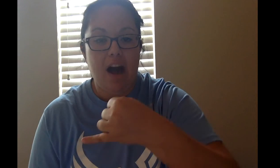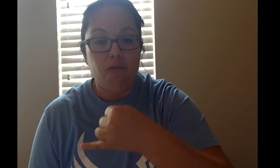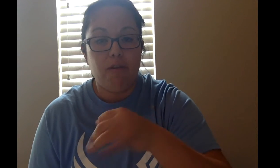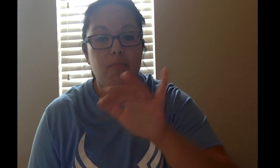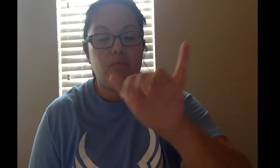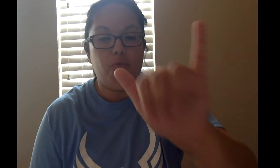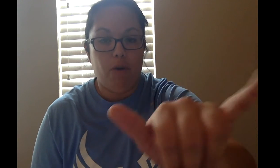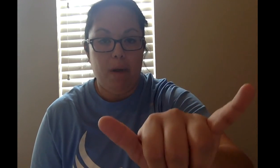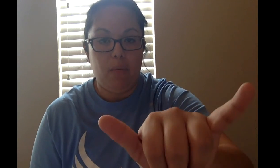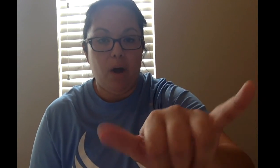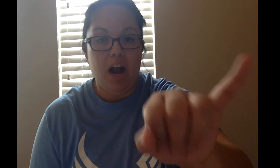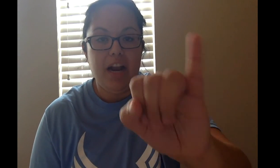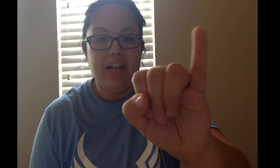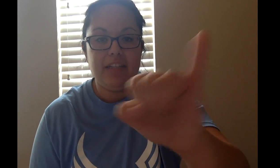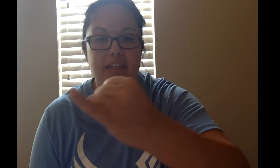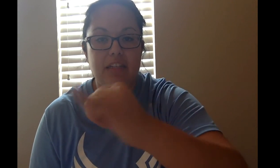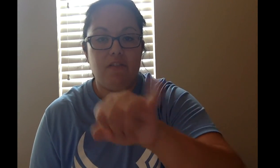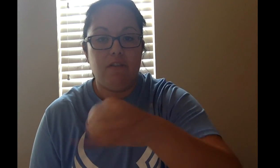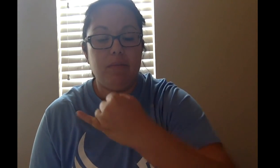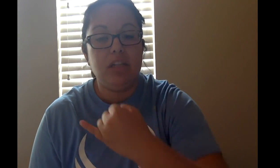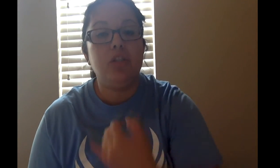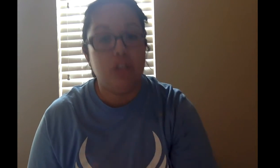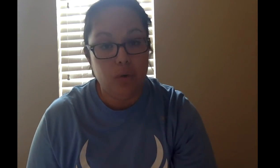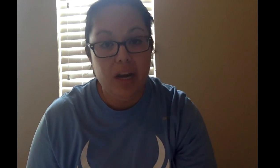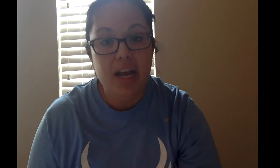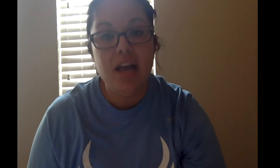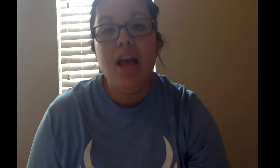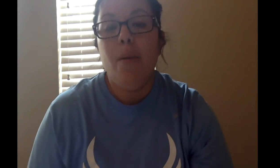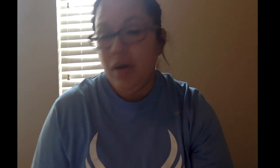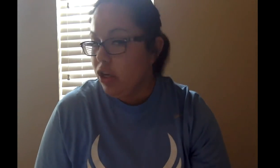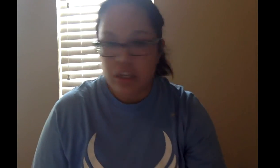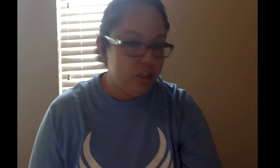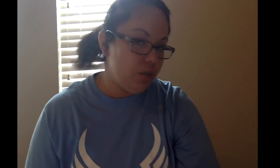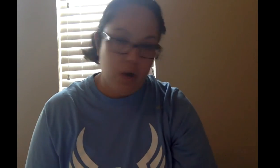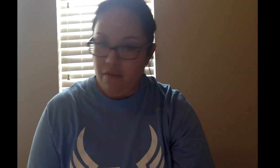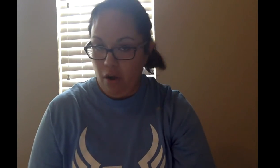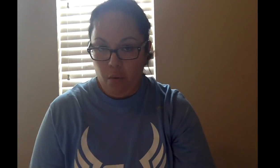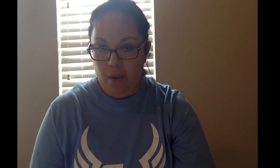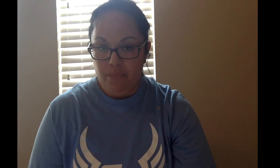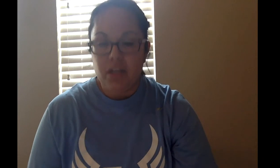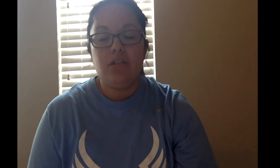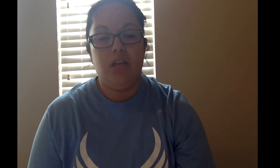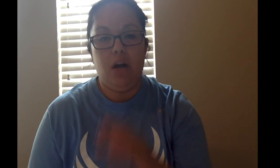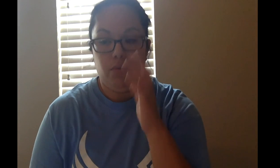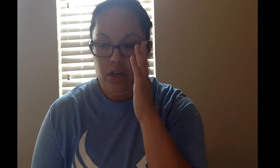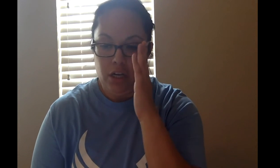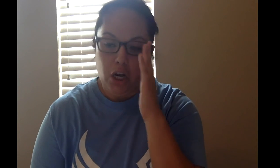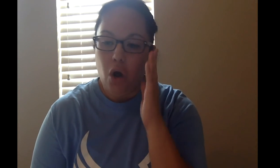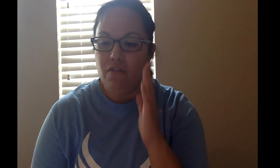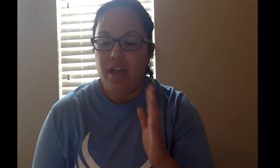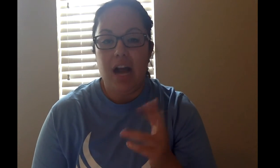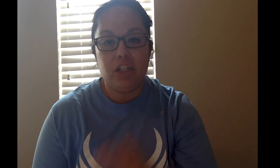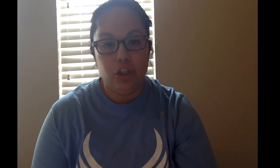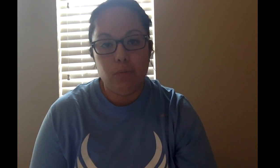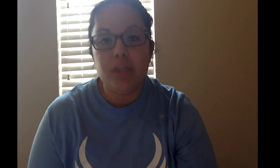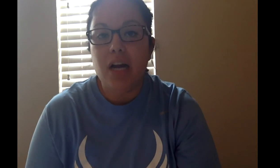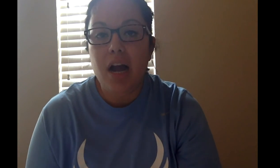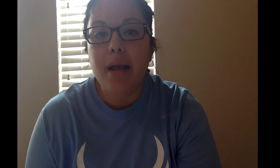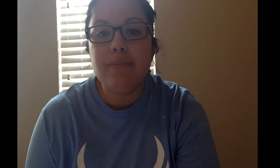out from my Y, and it's easier for me to do it, but you can choose whatever you want. So we're going to go over that two more times,